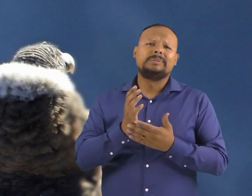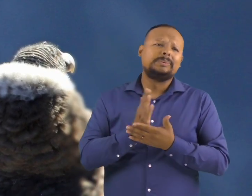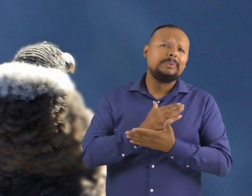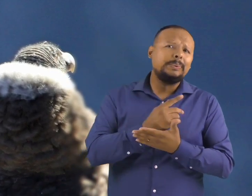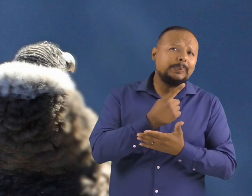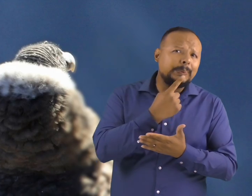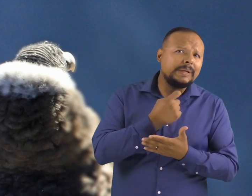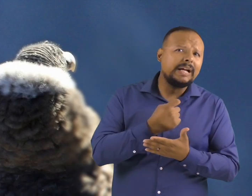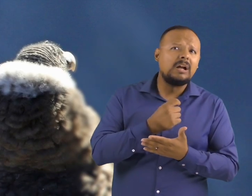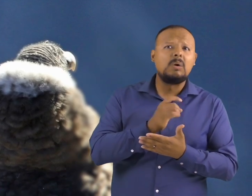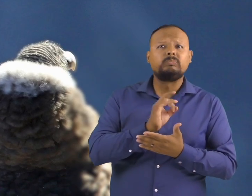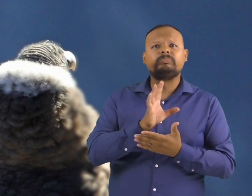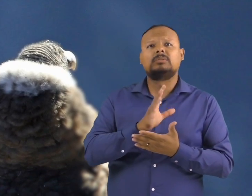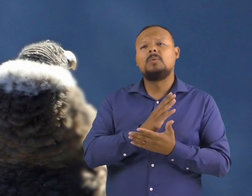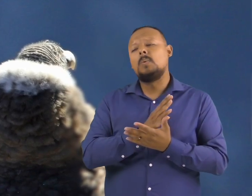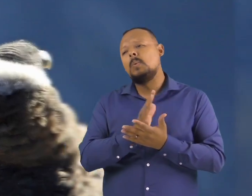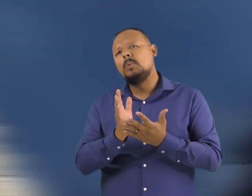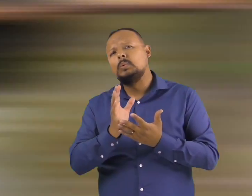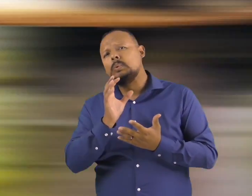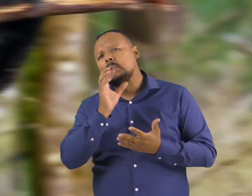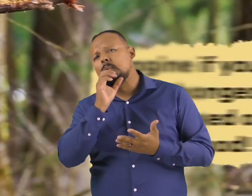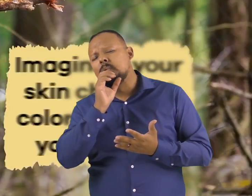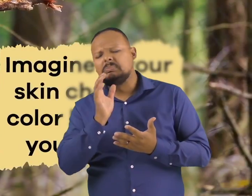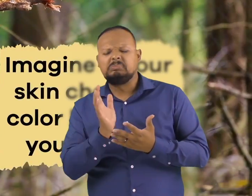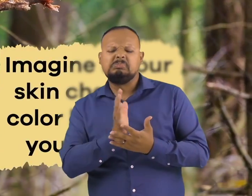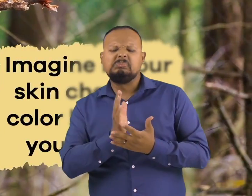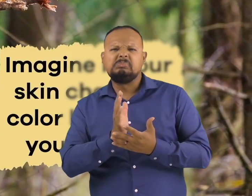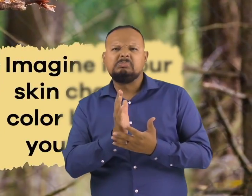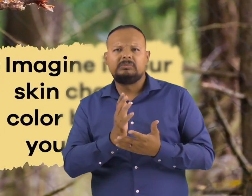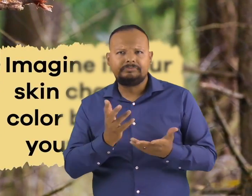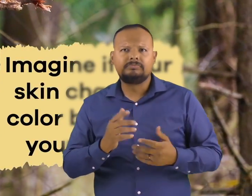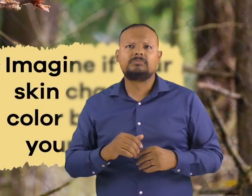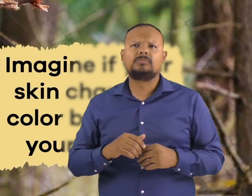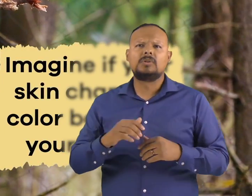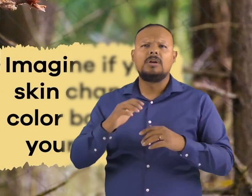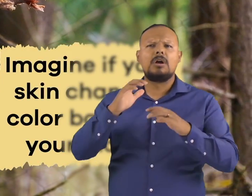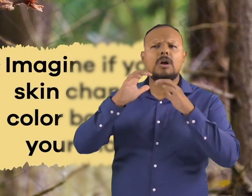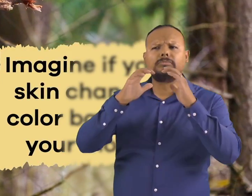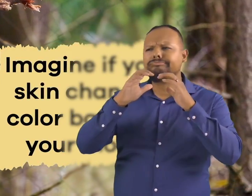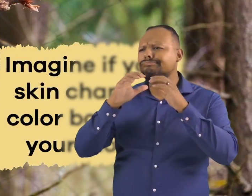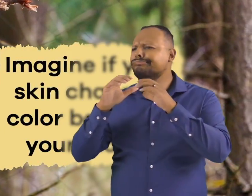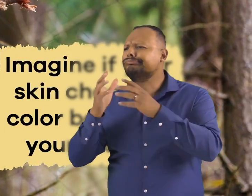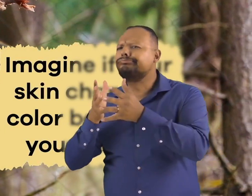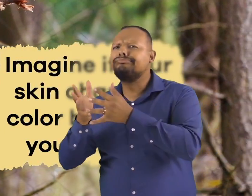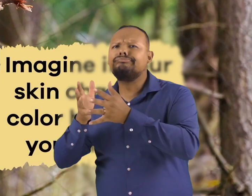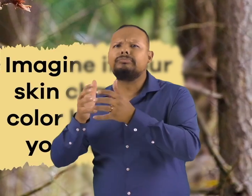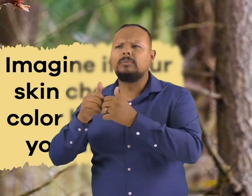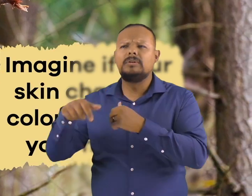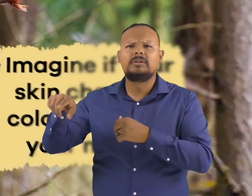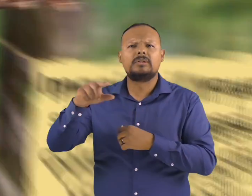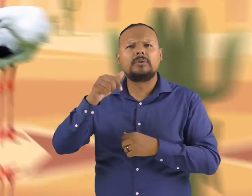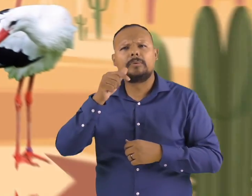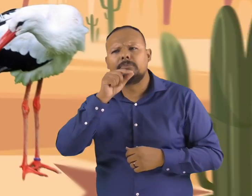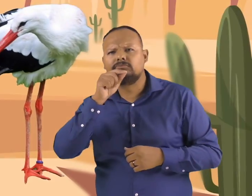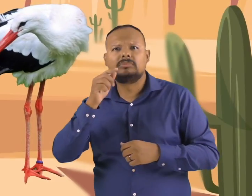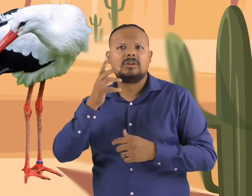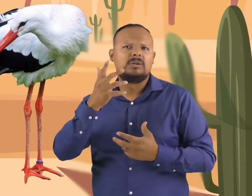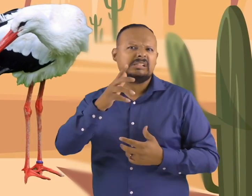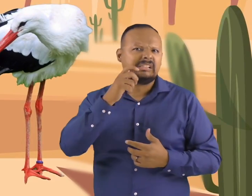communicate with other condors. Imagine if your skin changed color based on your mood. Condors are